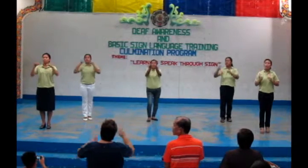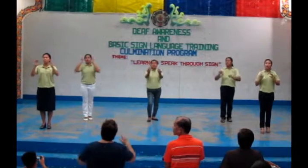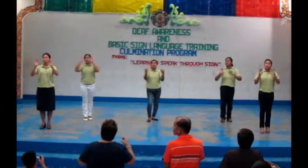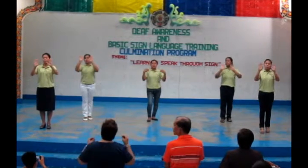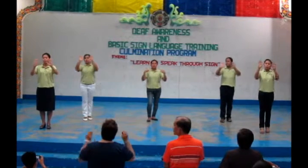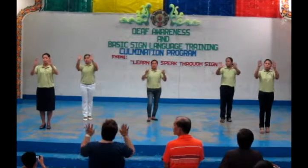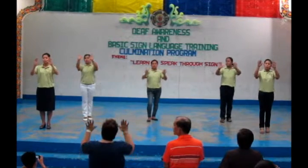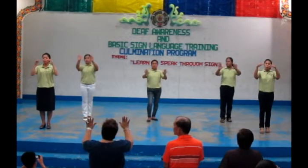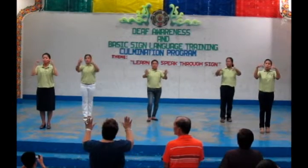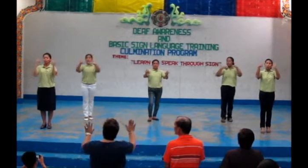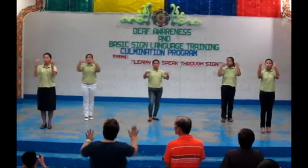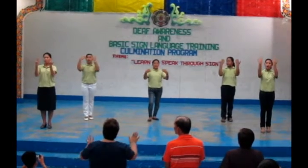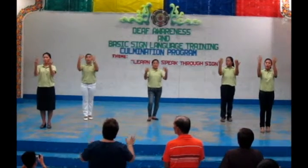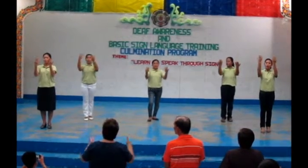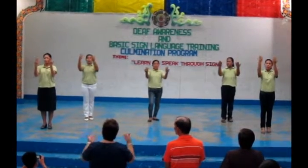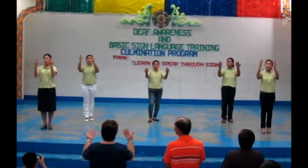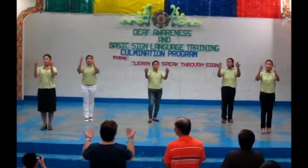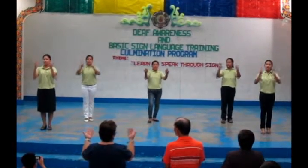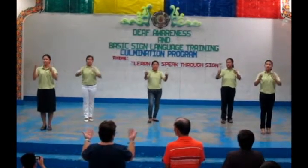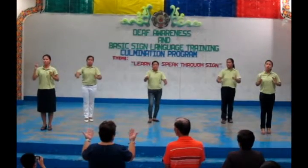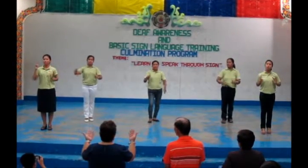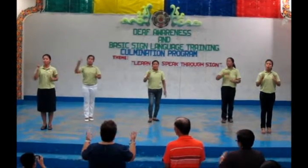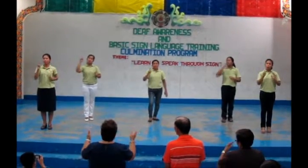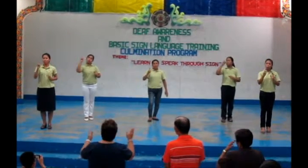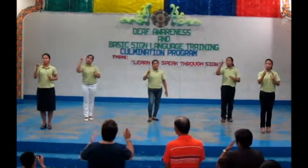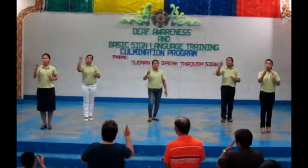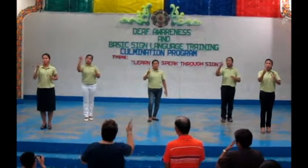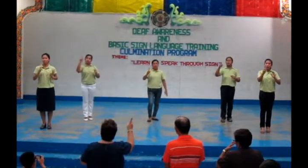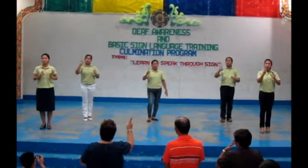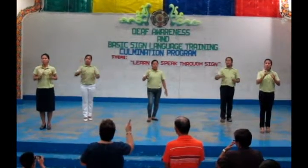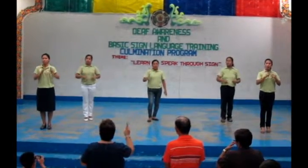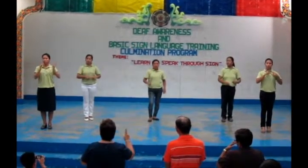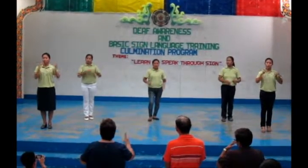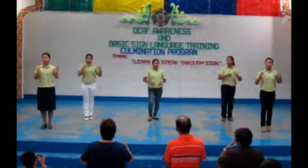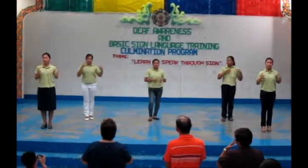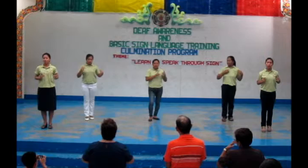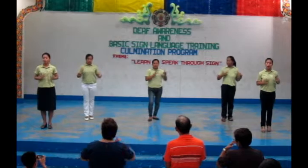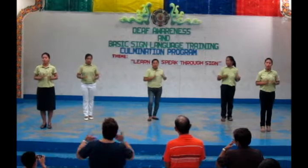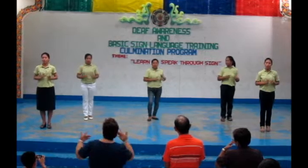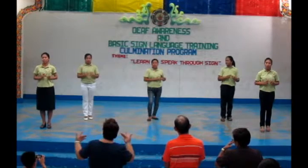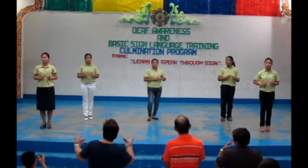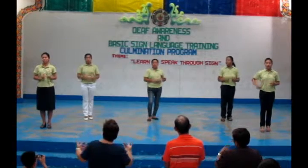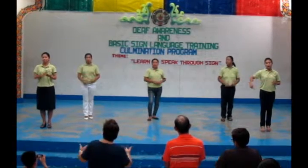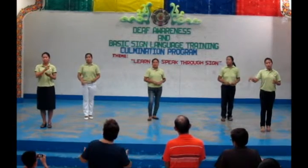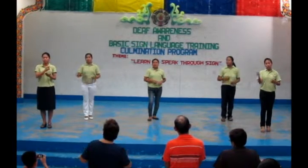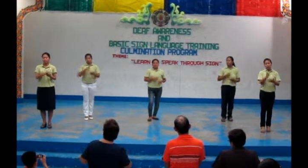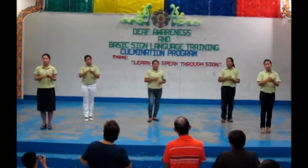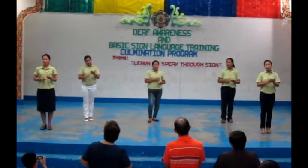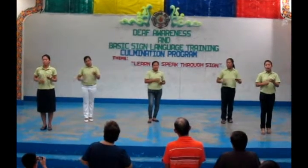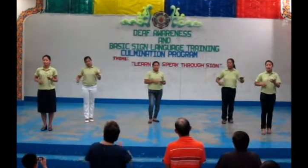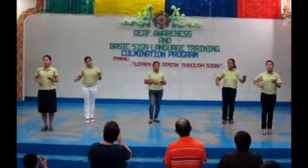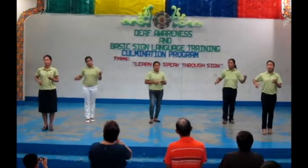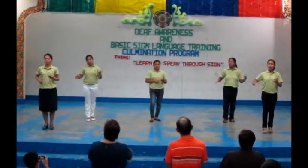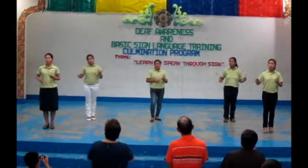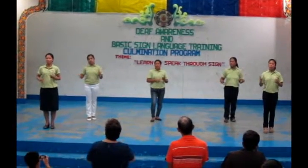two hands, one love, it's all